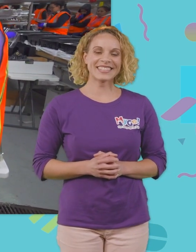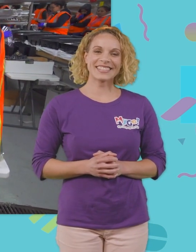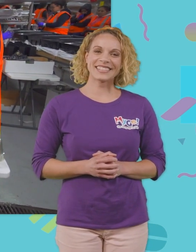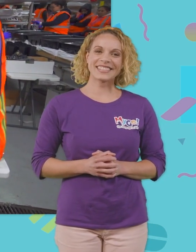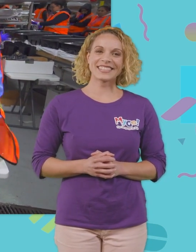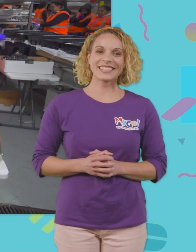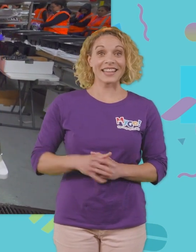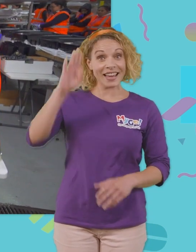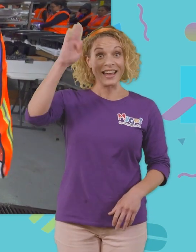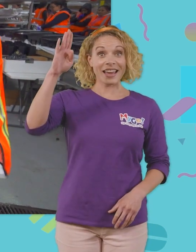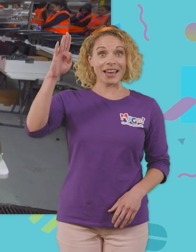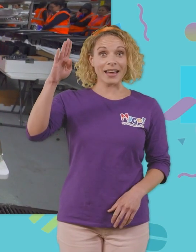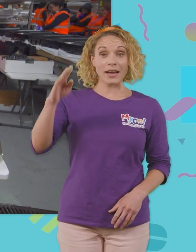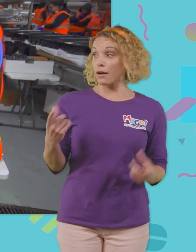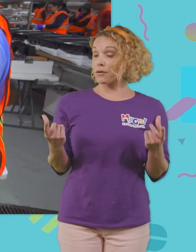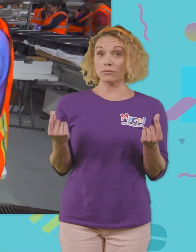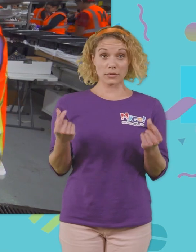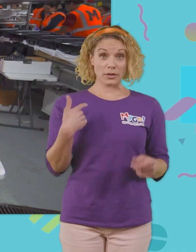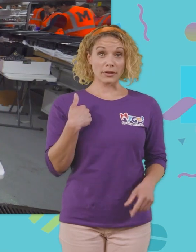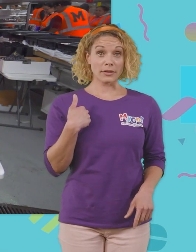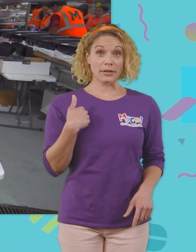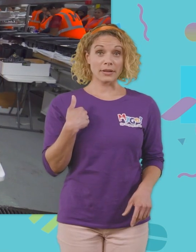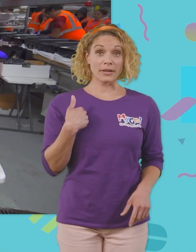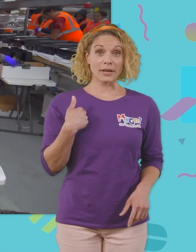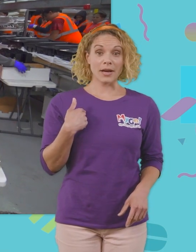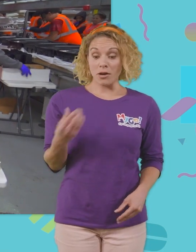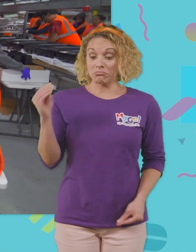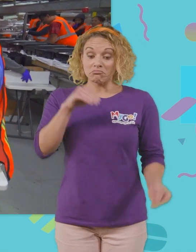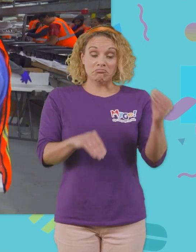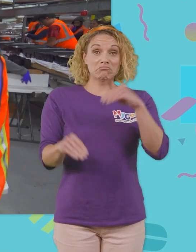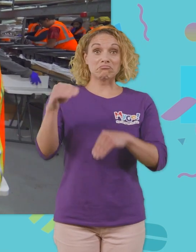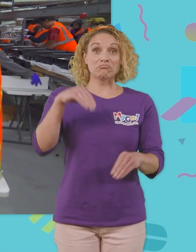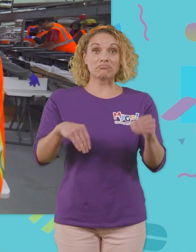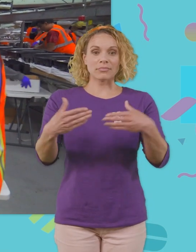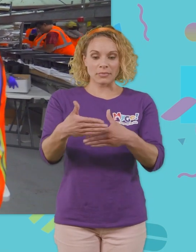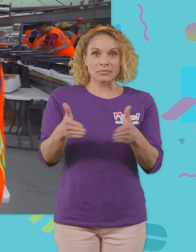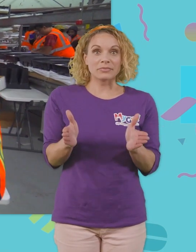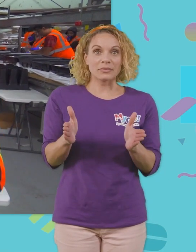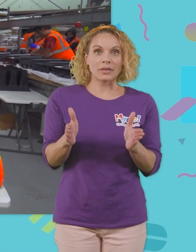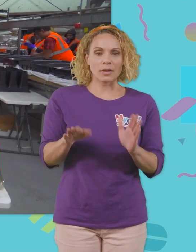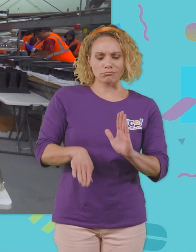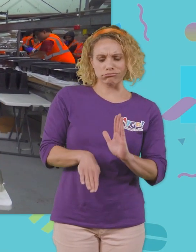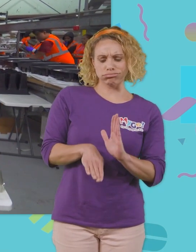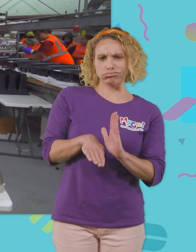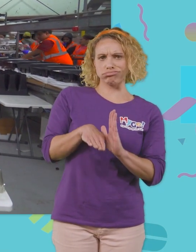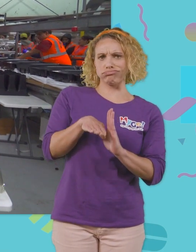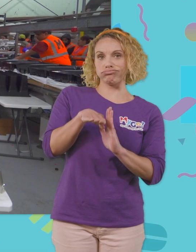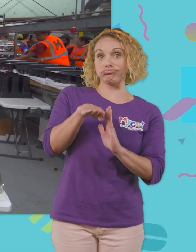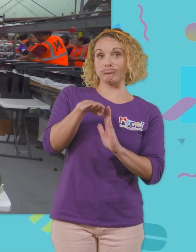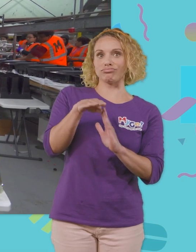oh hey so what i'm doing right here is i'm filling up this clamshell container all the way